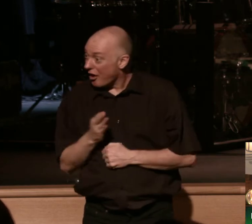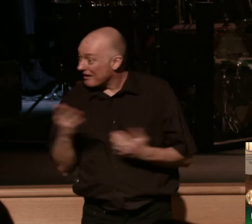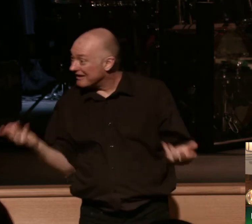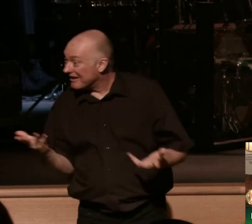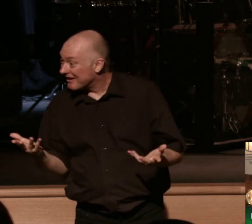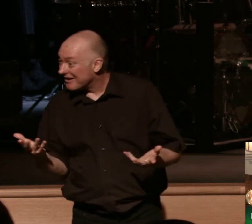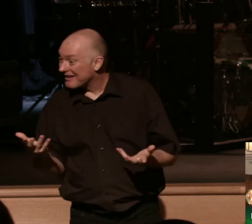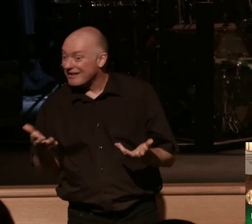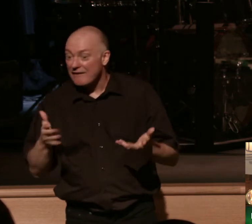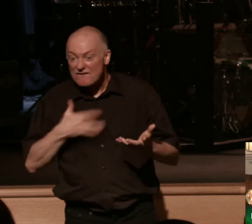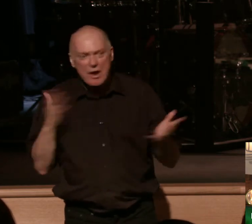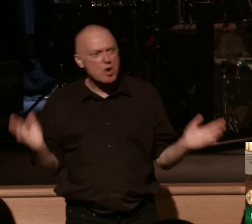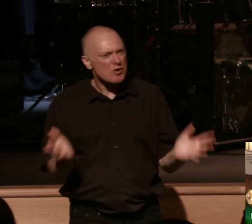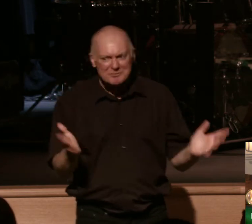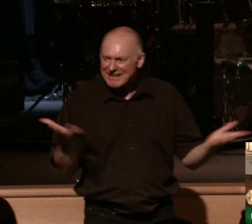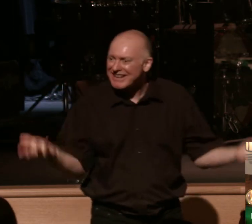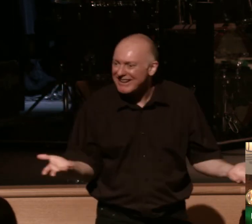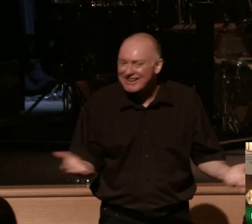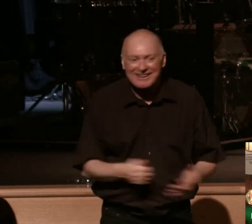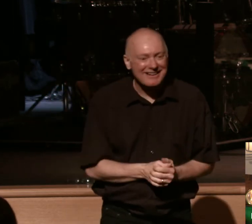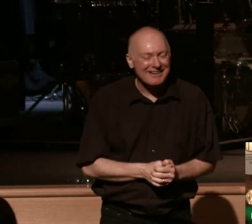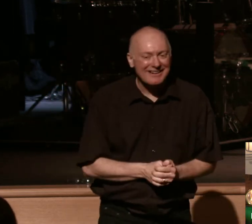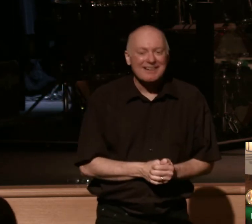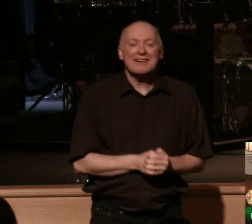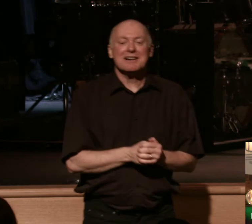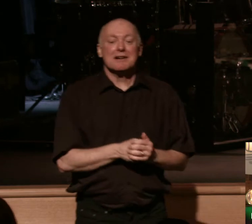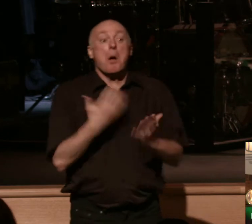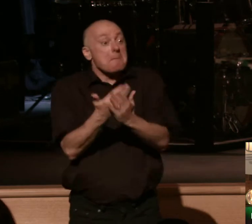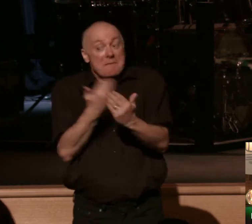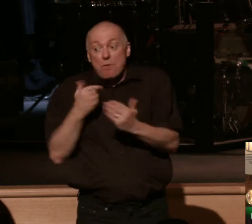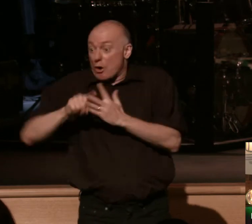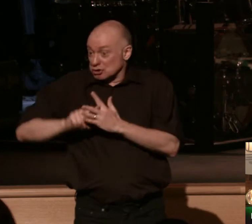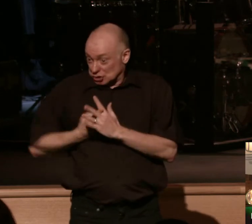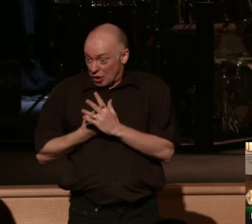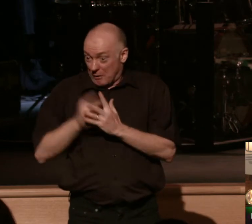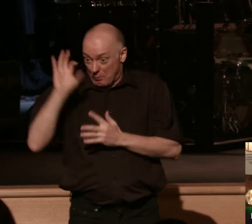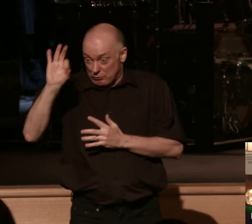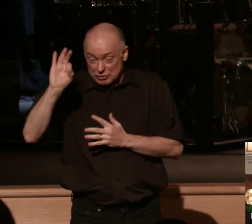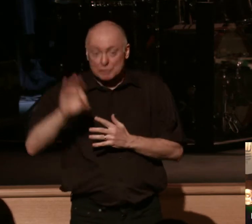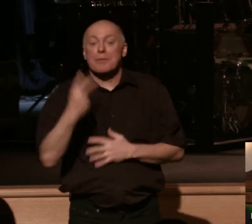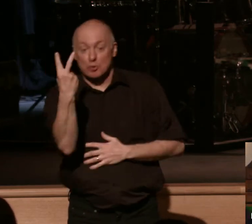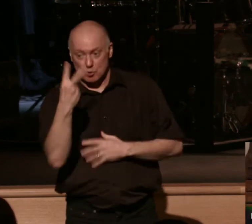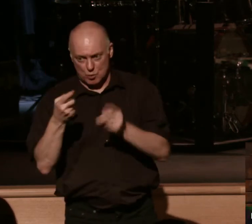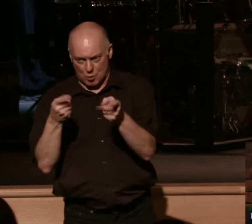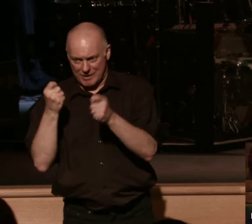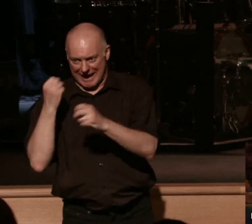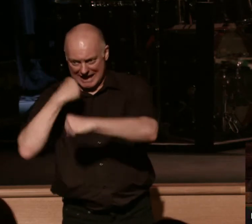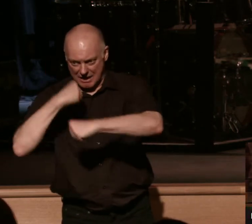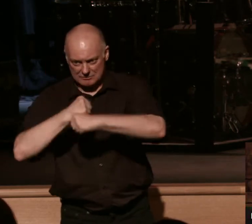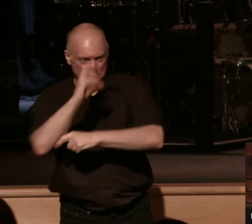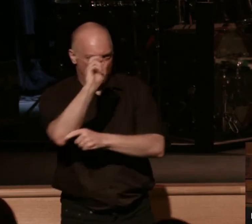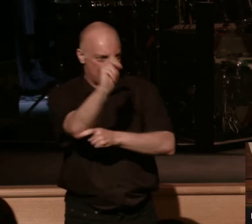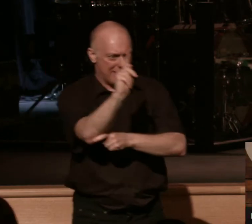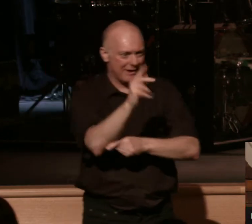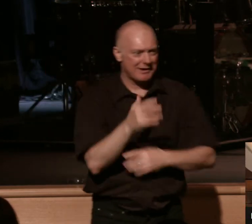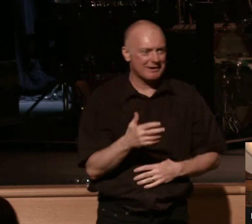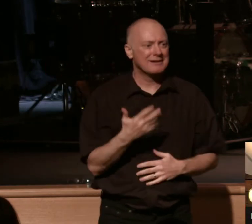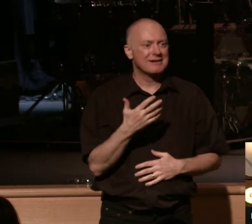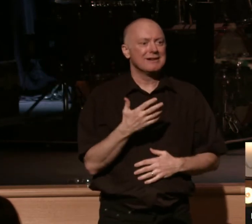encouragement of God here in the Spirit as well. And just before we get into God's Word, two quick announcements I wanna take my turn at. The first one